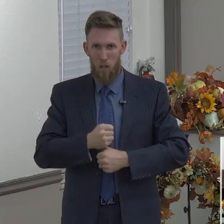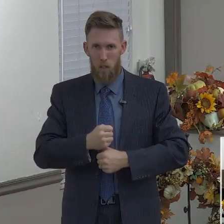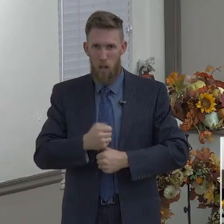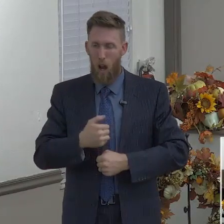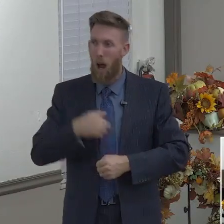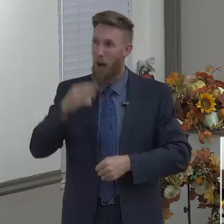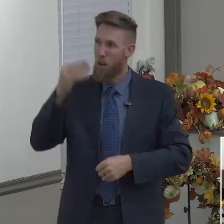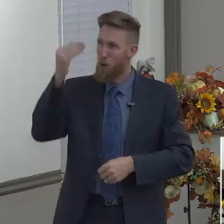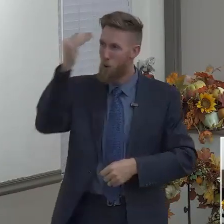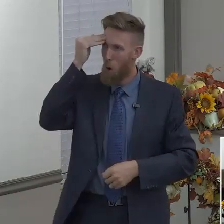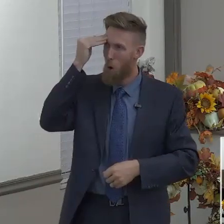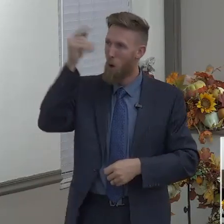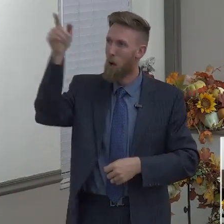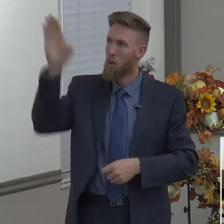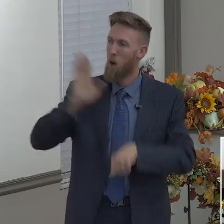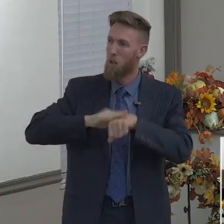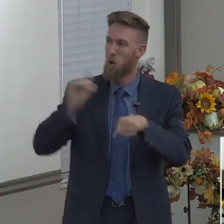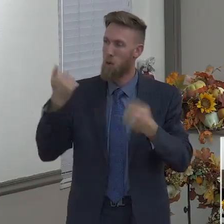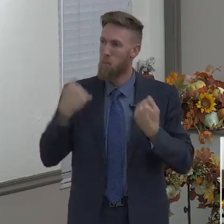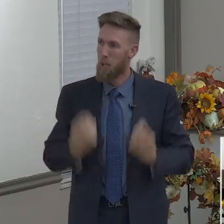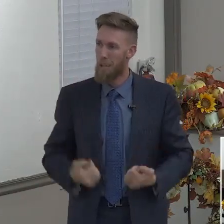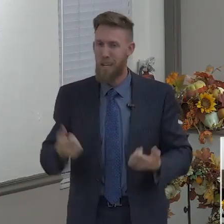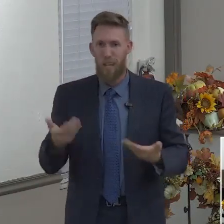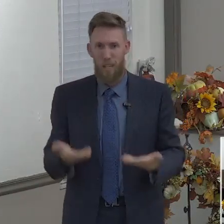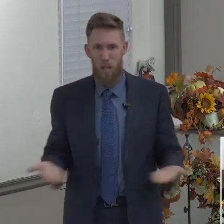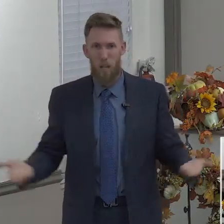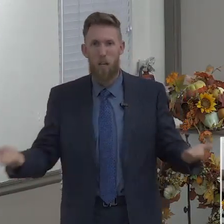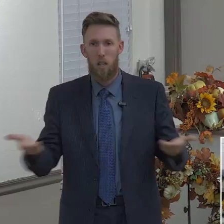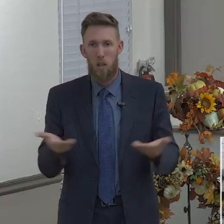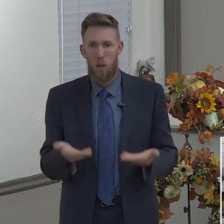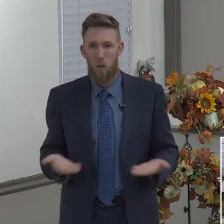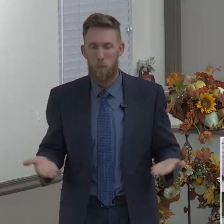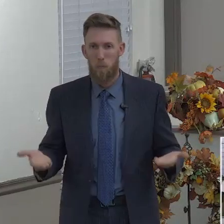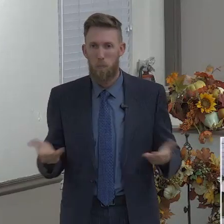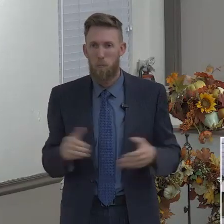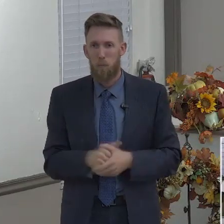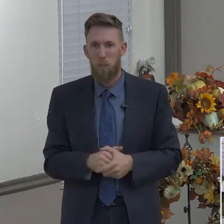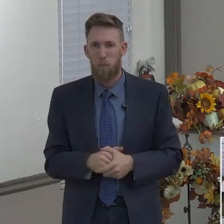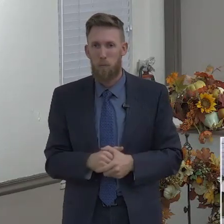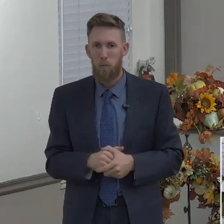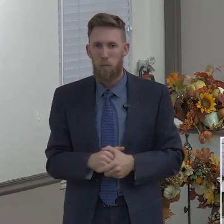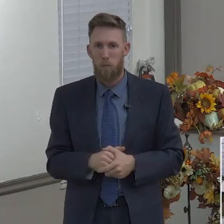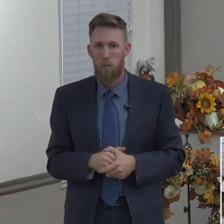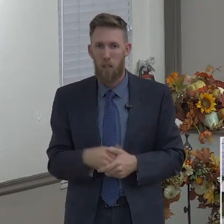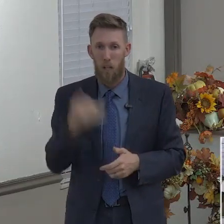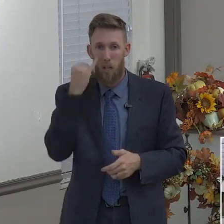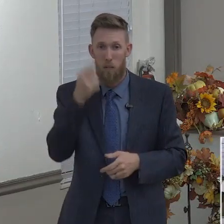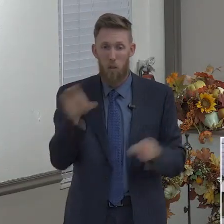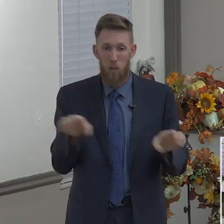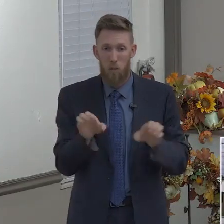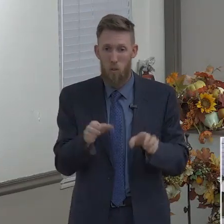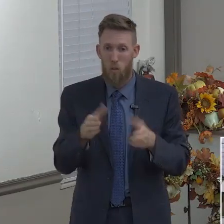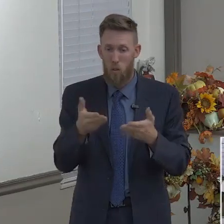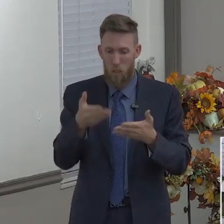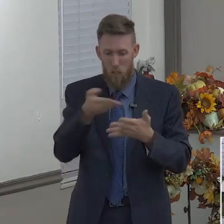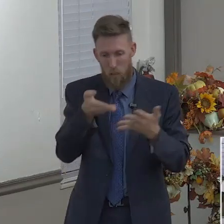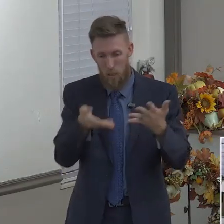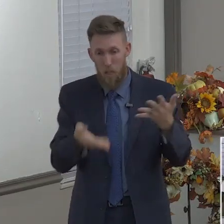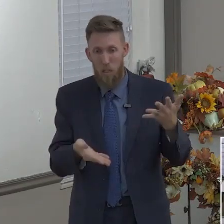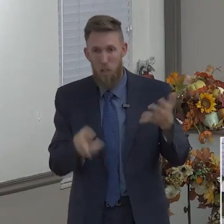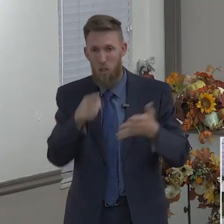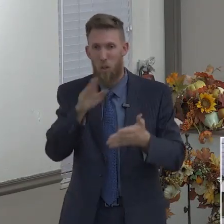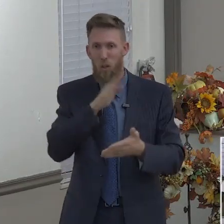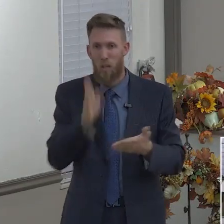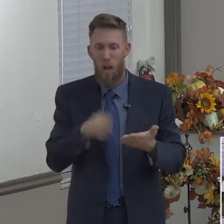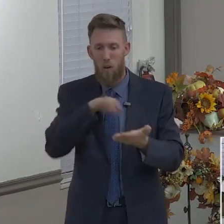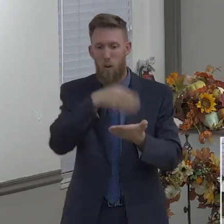Making your calling and election sure. if you do these things, you shall never fall. Never fall. So tonight, make your